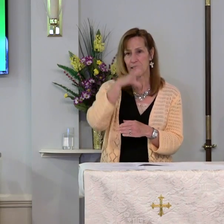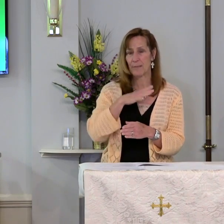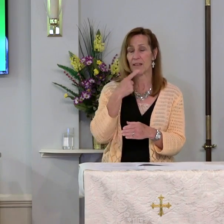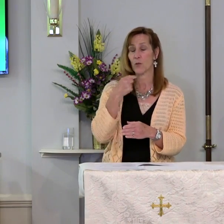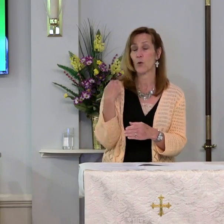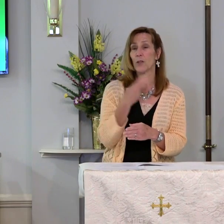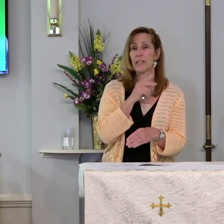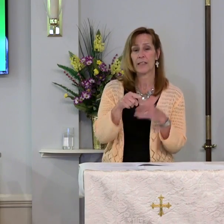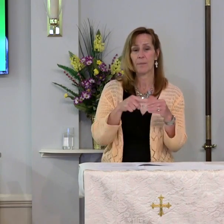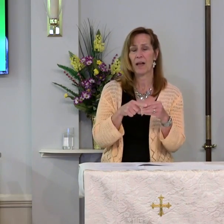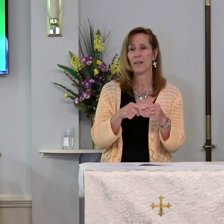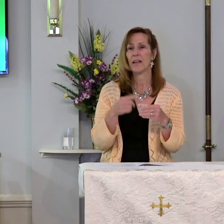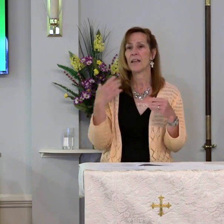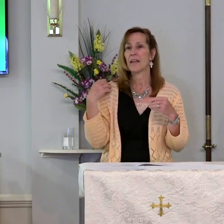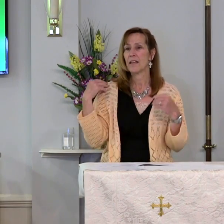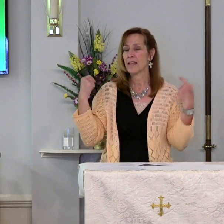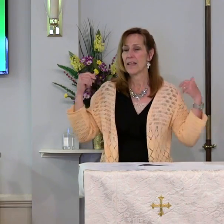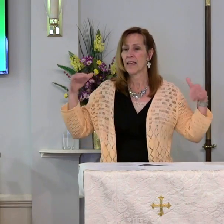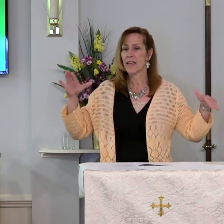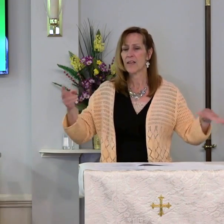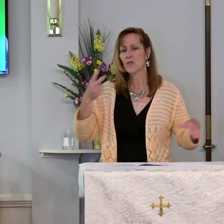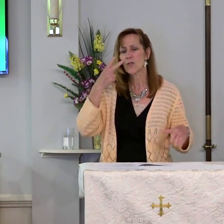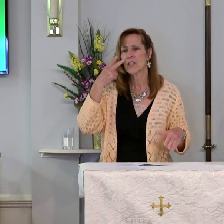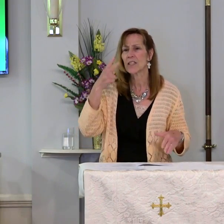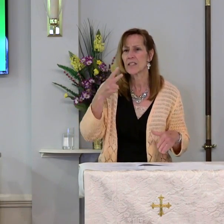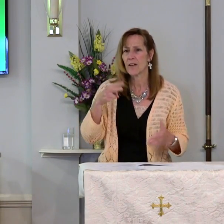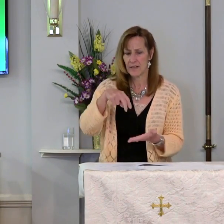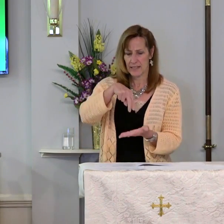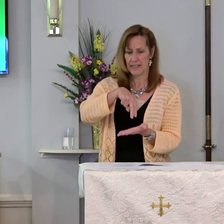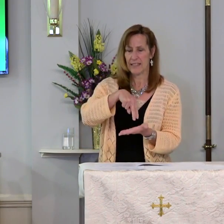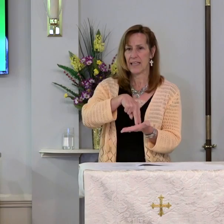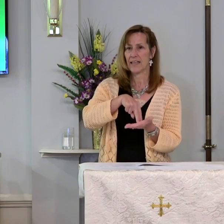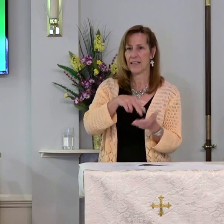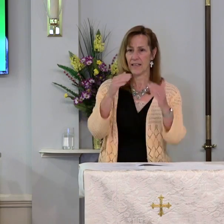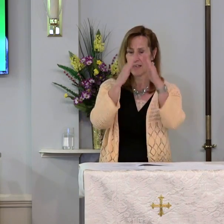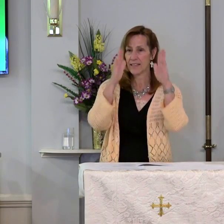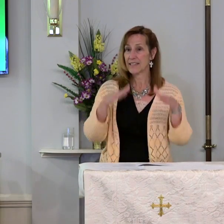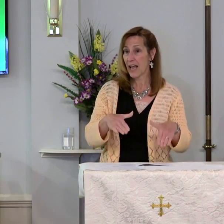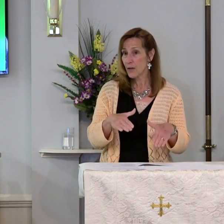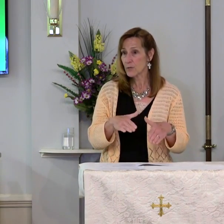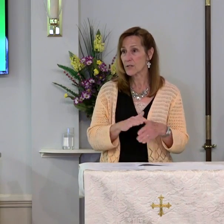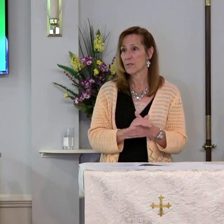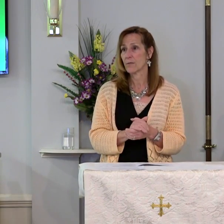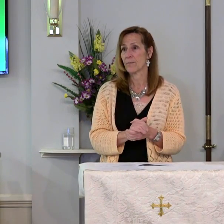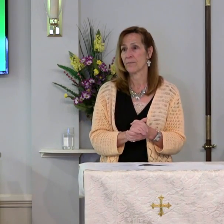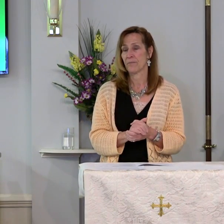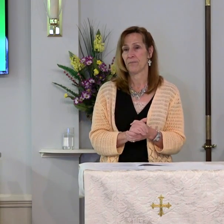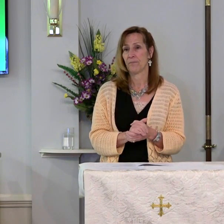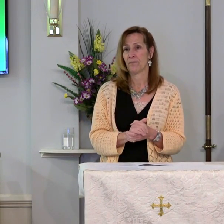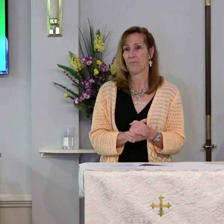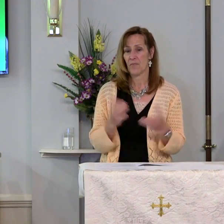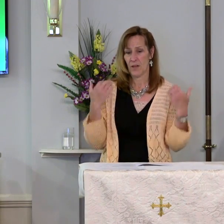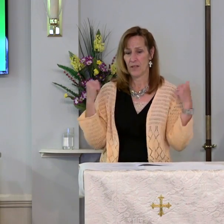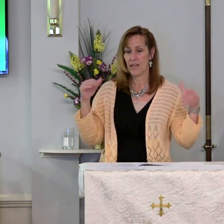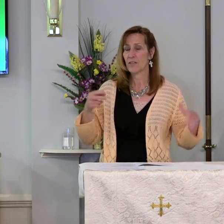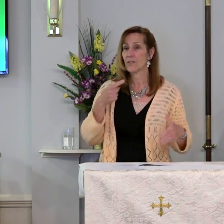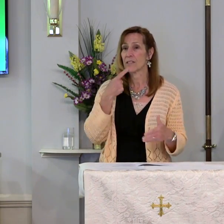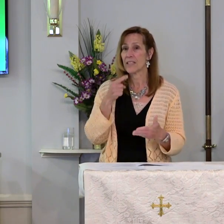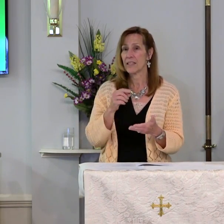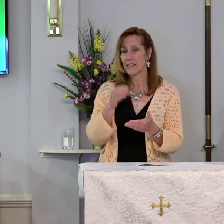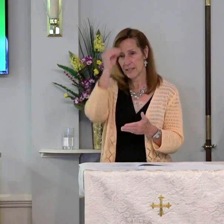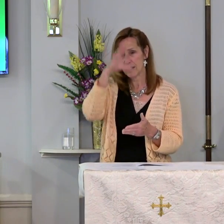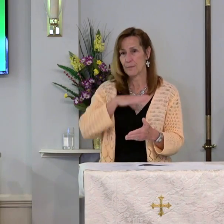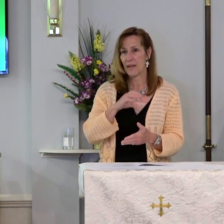told us about the angel he saw standing in his house. The angel said to